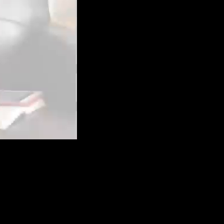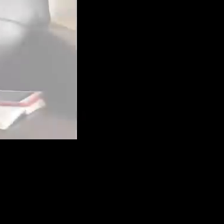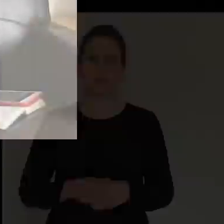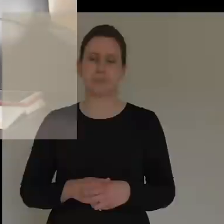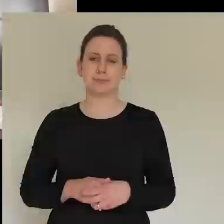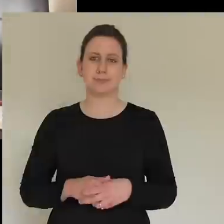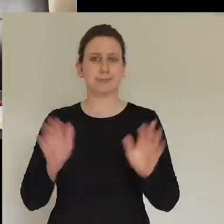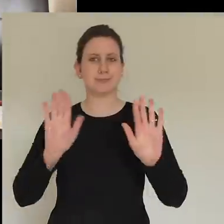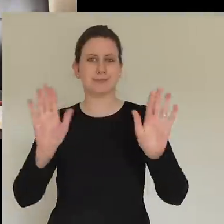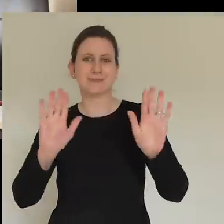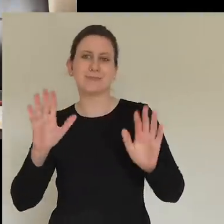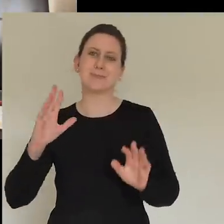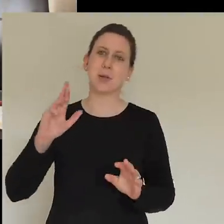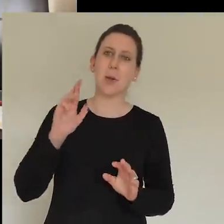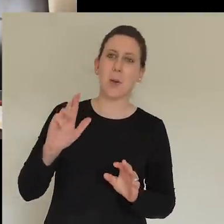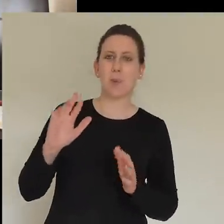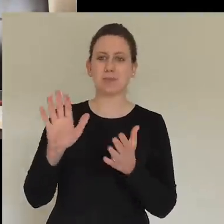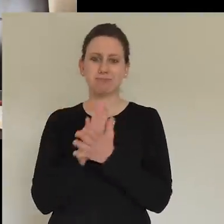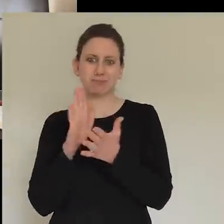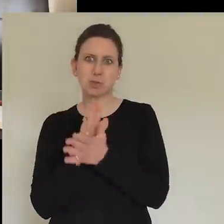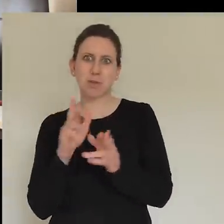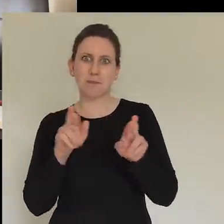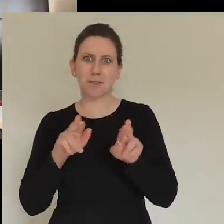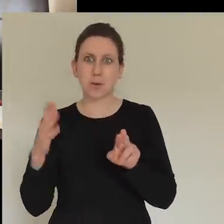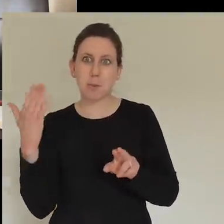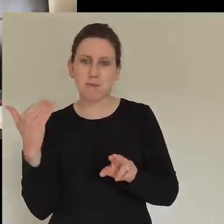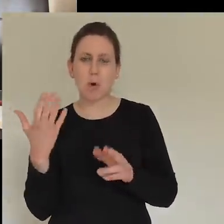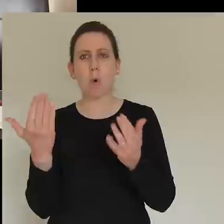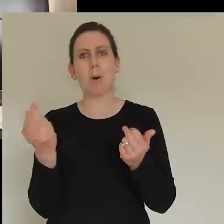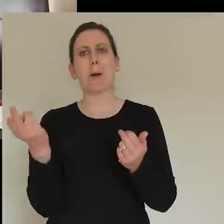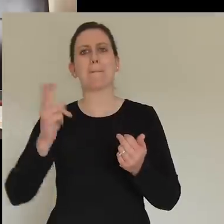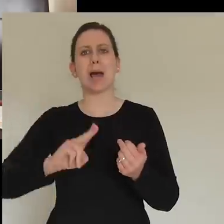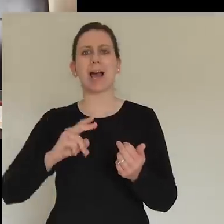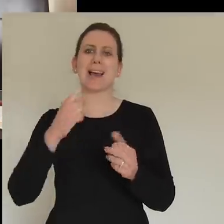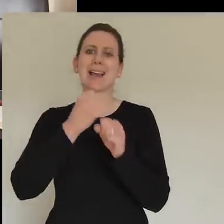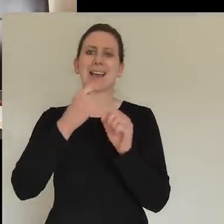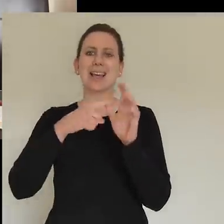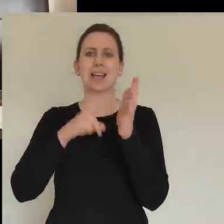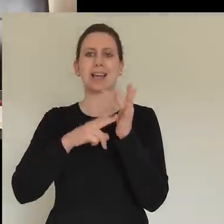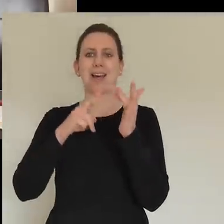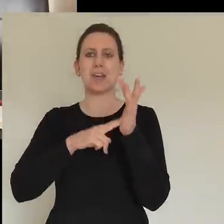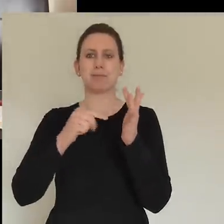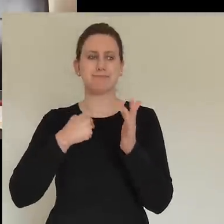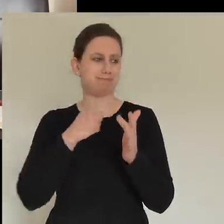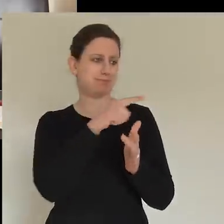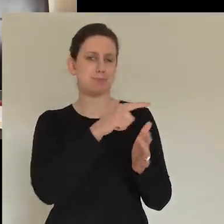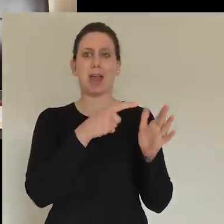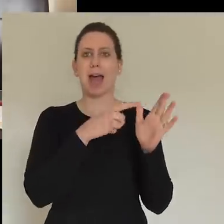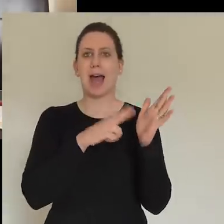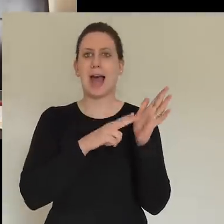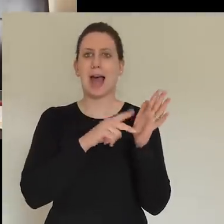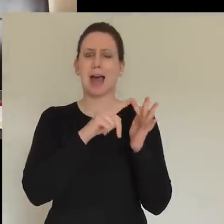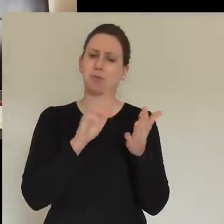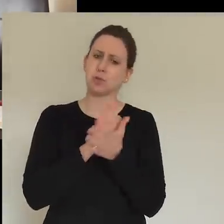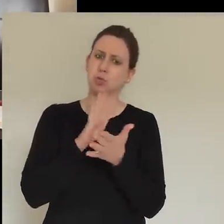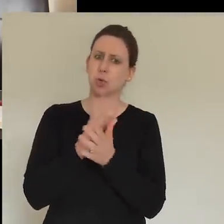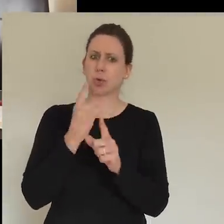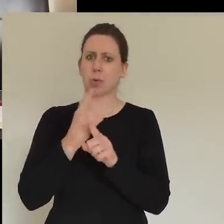I hope you enjoyed the video. Welcome back. We're Gavin and Anne Calver, and we have loved sharing with you a bit from Acts 2 and Acts 4 this